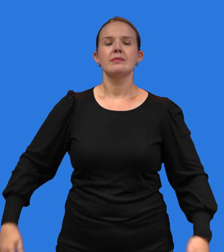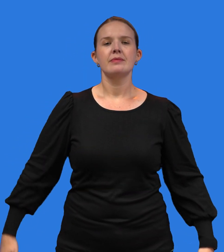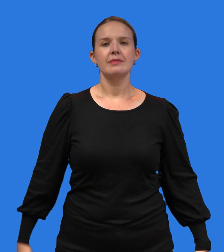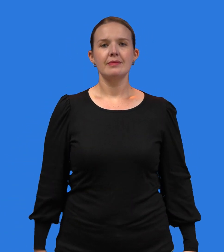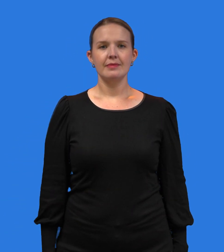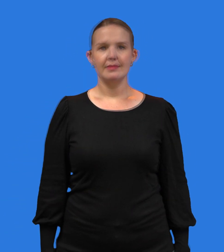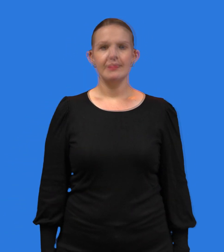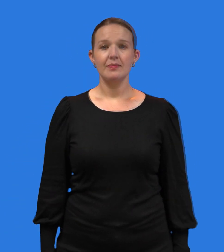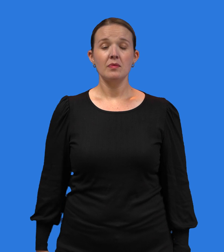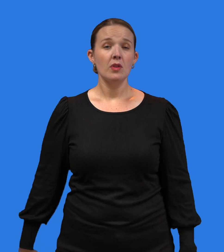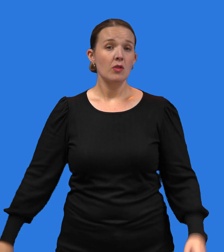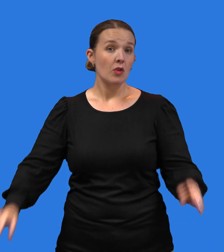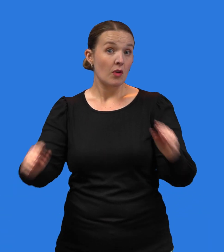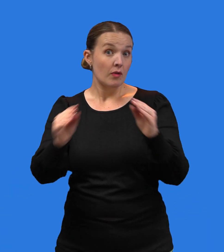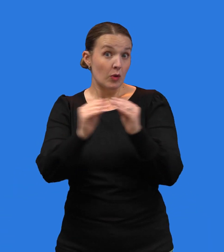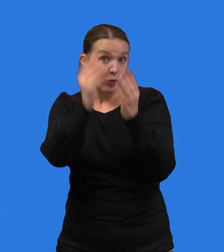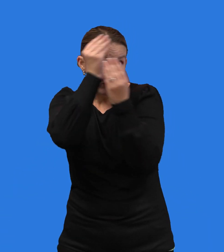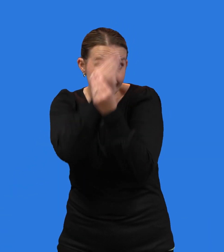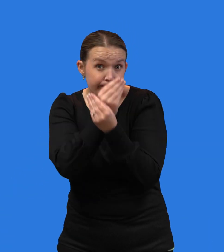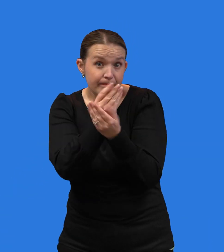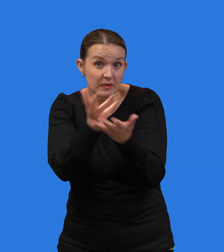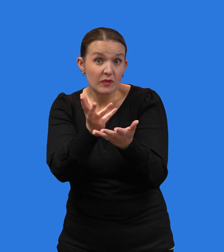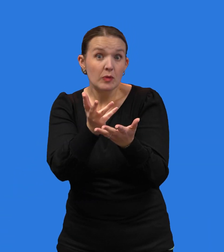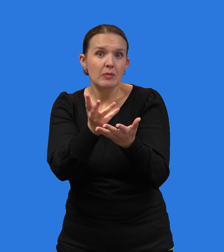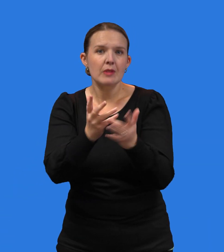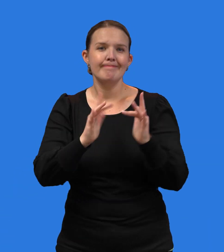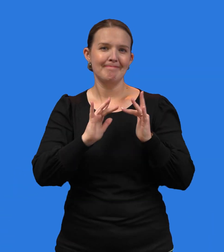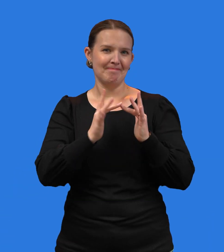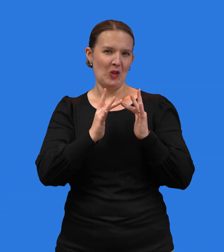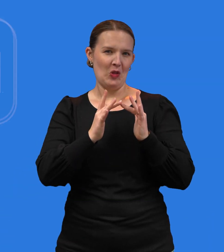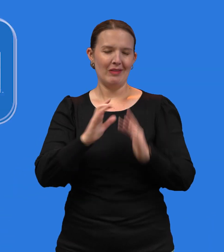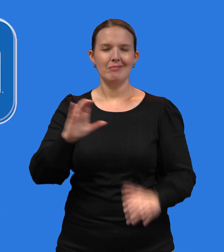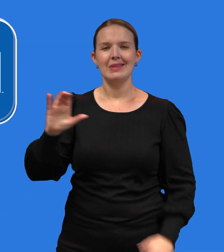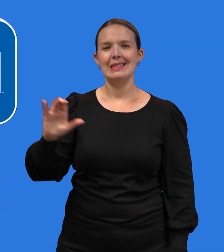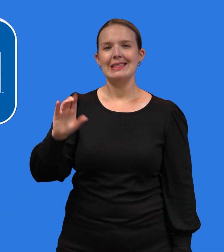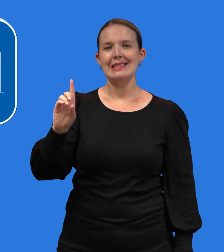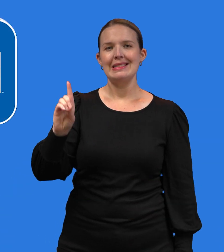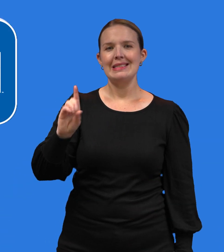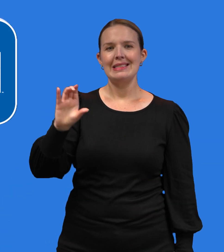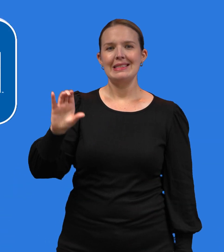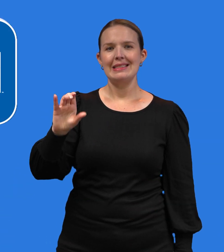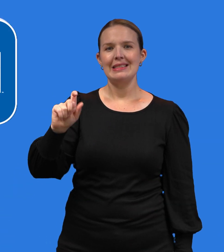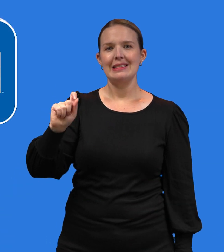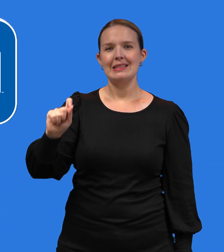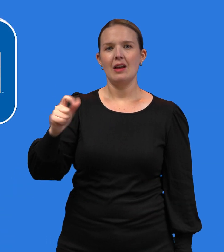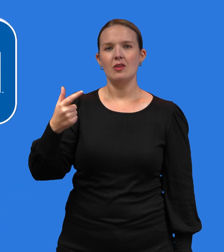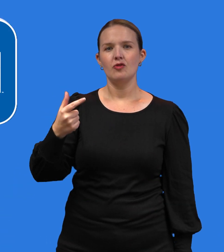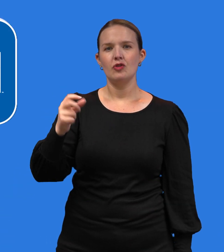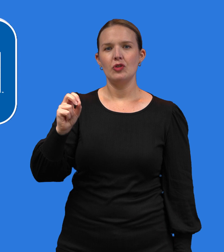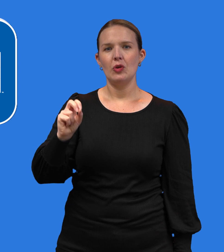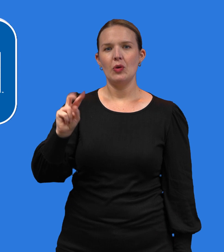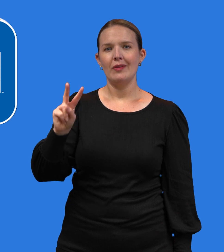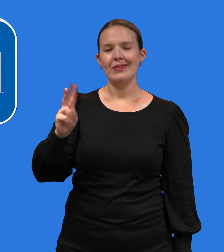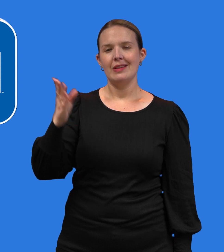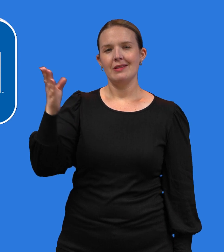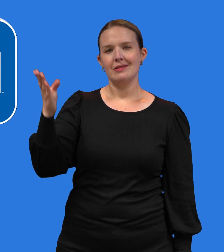To learn more, visit cdc.gov forward slash